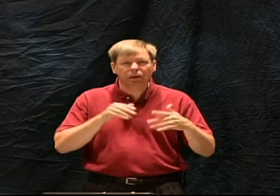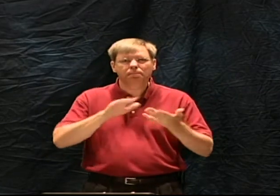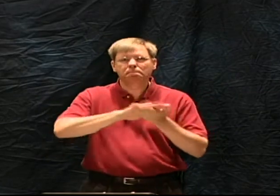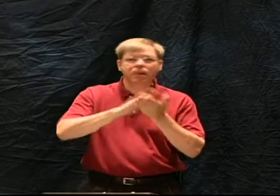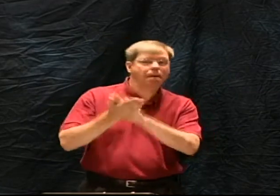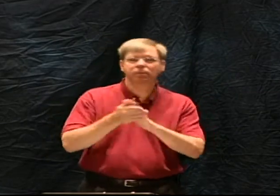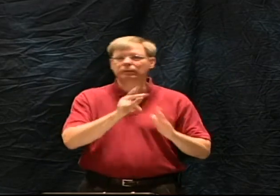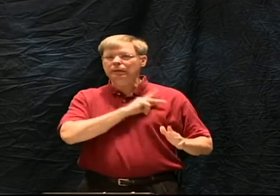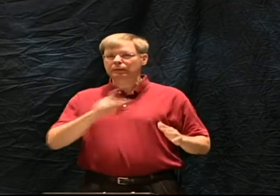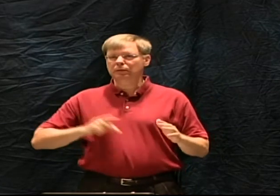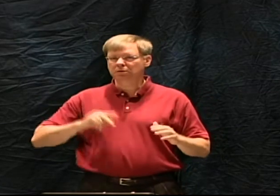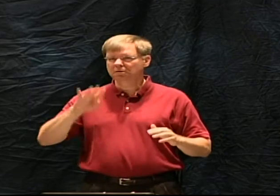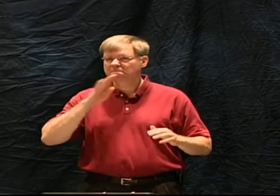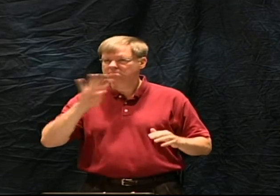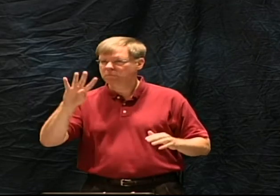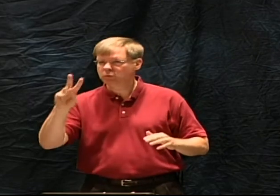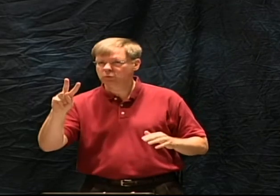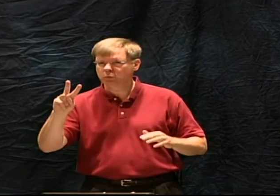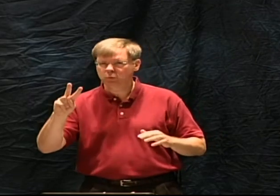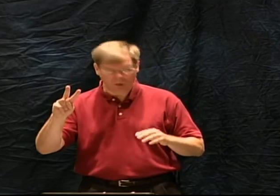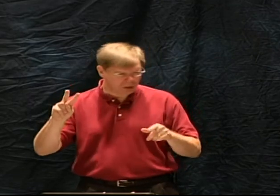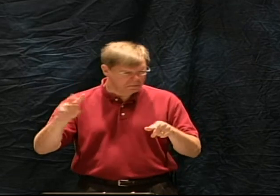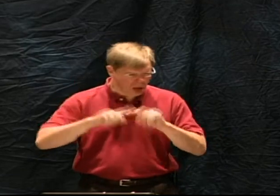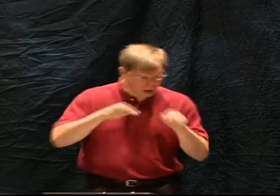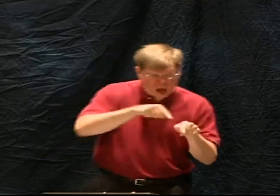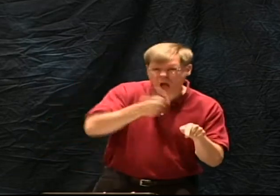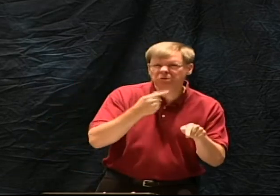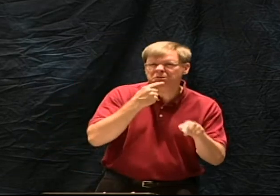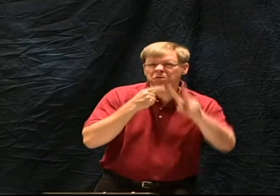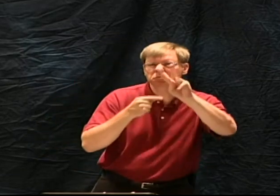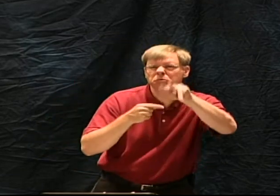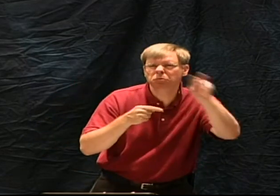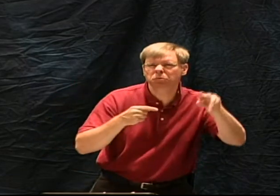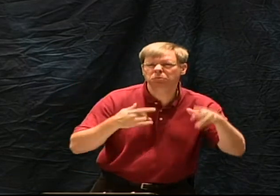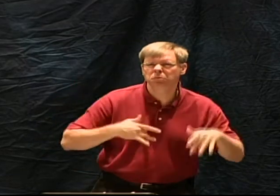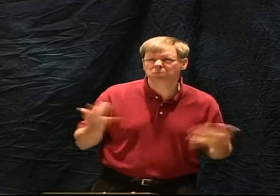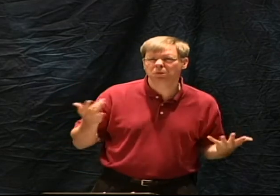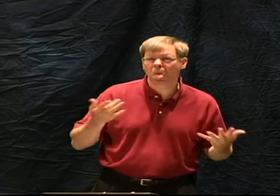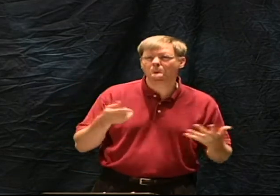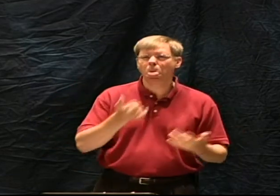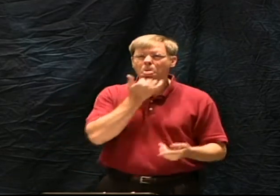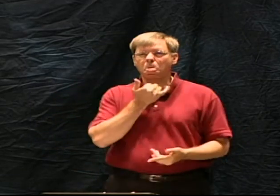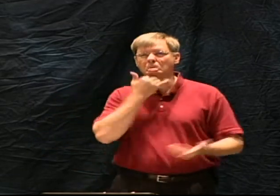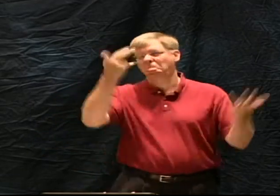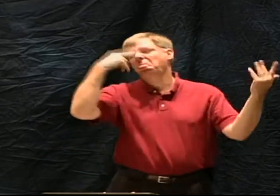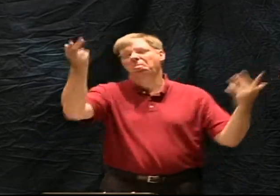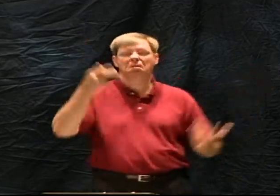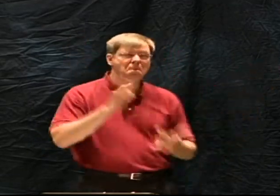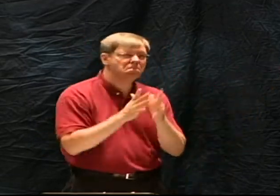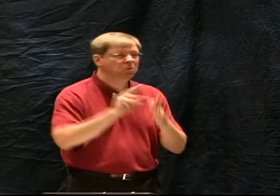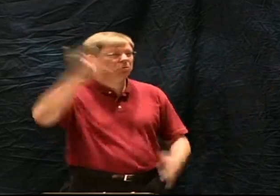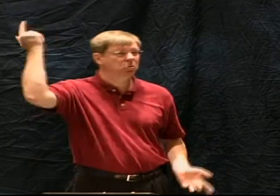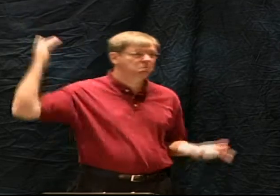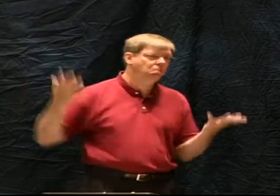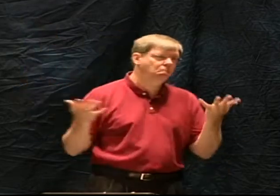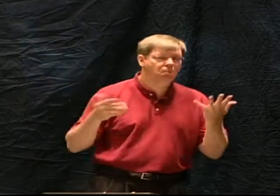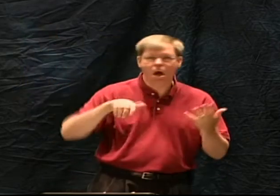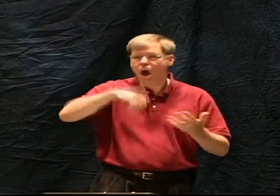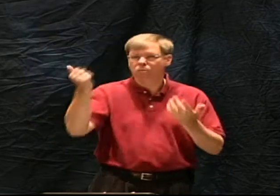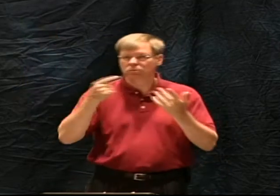because they will say things like this king supposedly became king at the age of 42 but another reference says that he's king at the